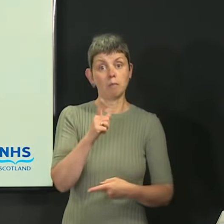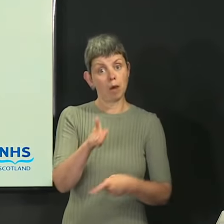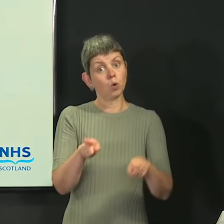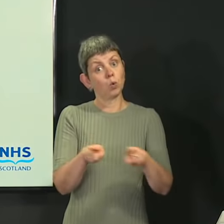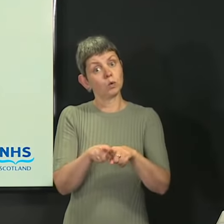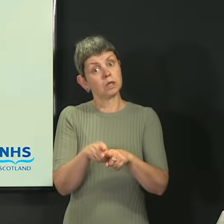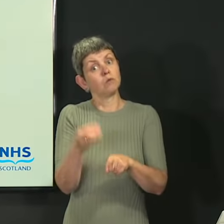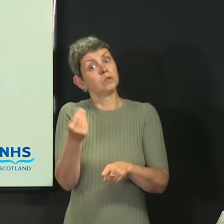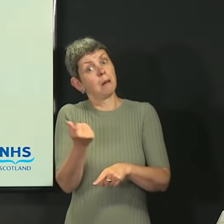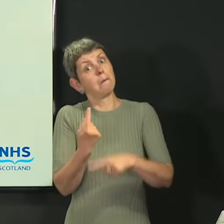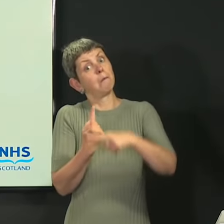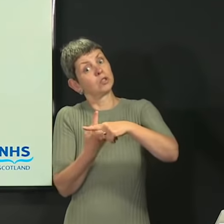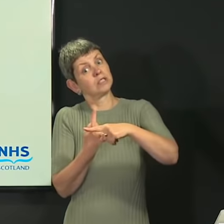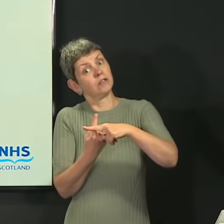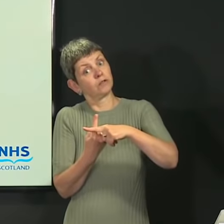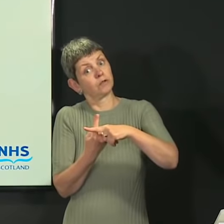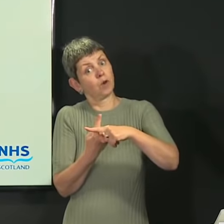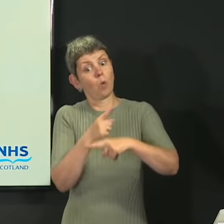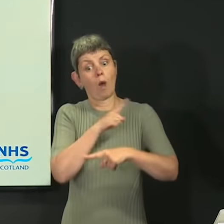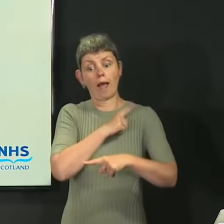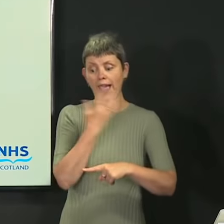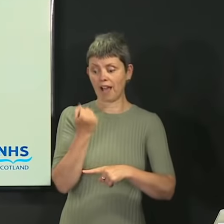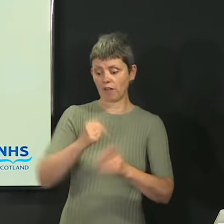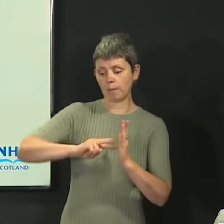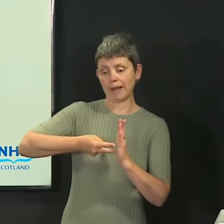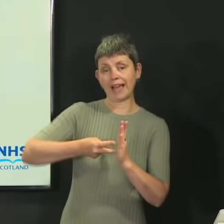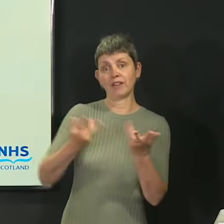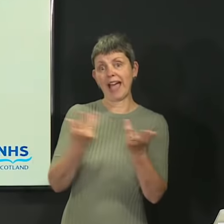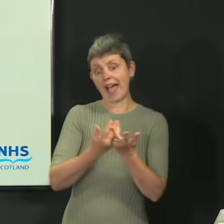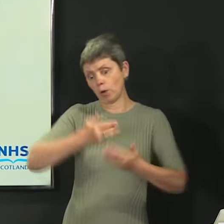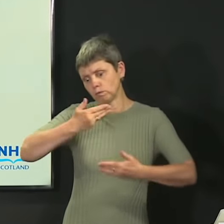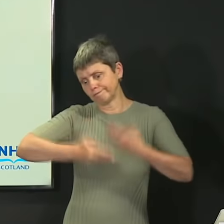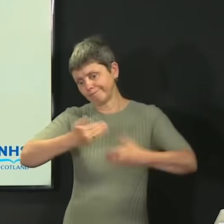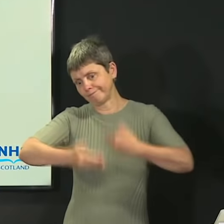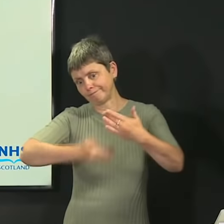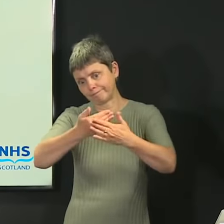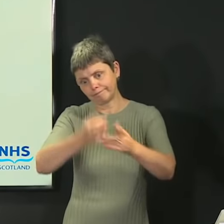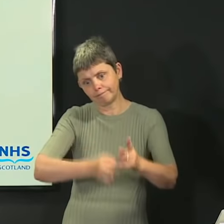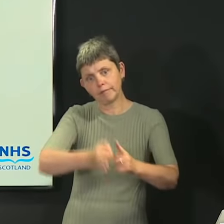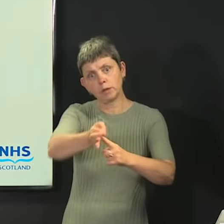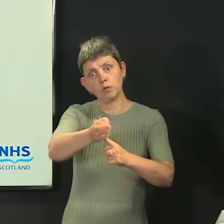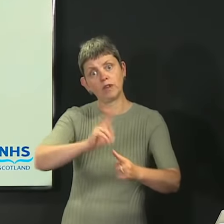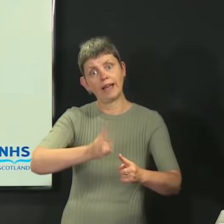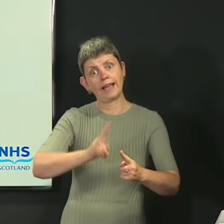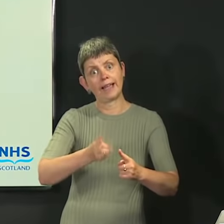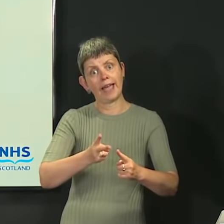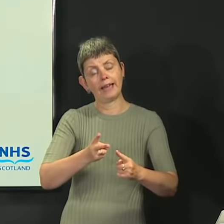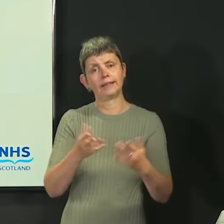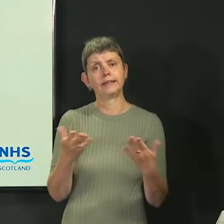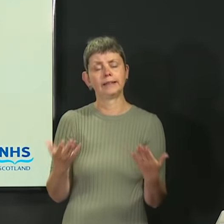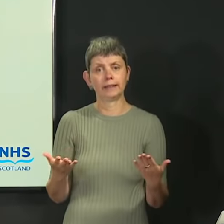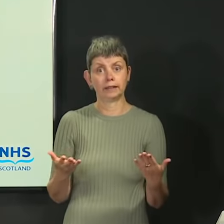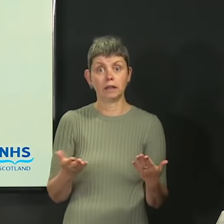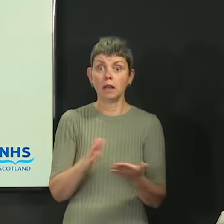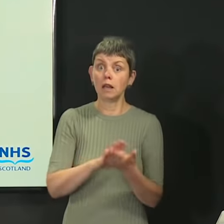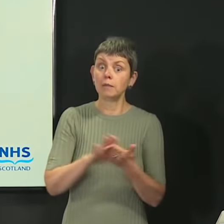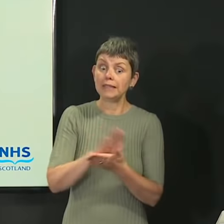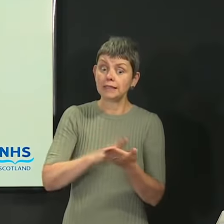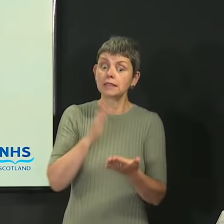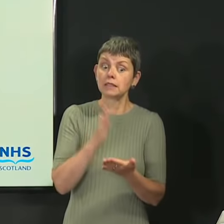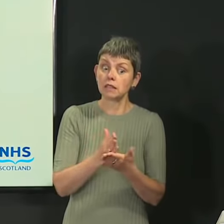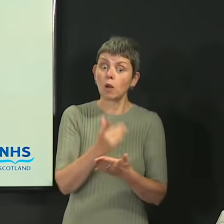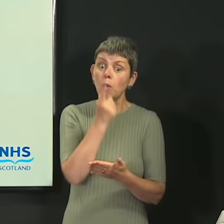presenting a blueprint for how we can move forwards. The reports were clear that this is an opportunity to do things differently,